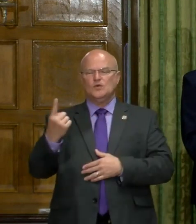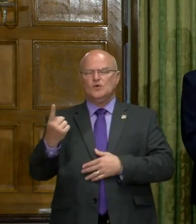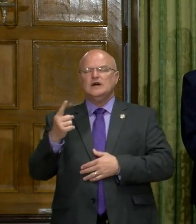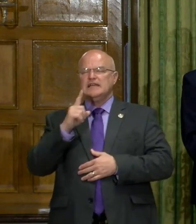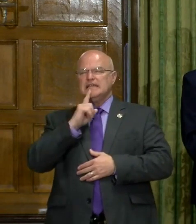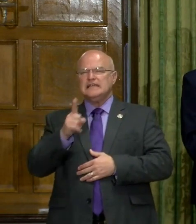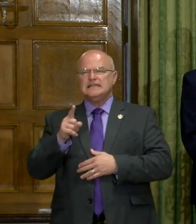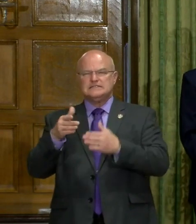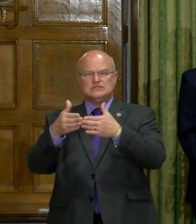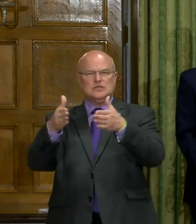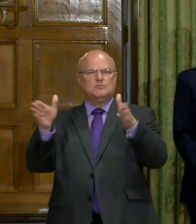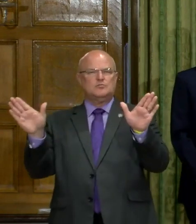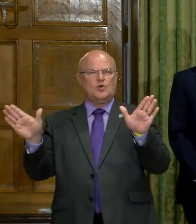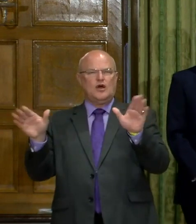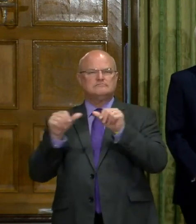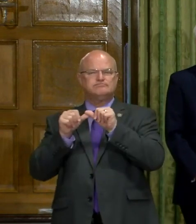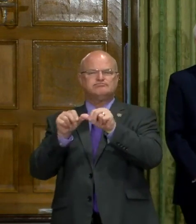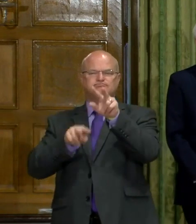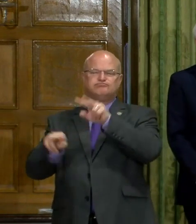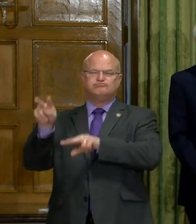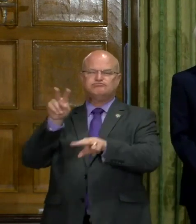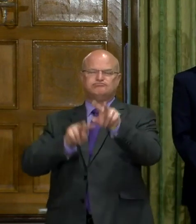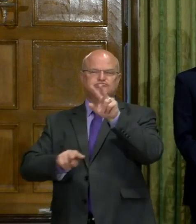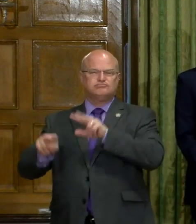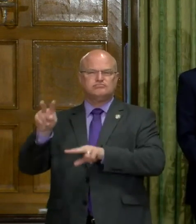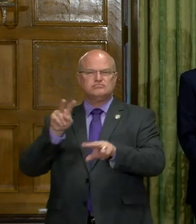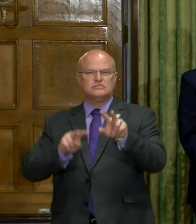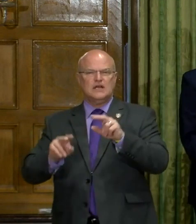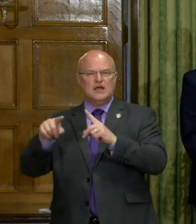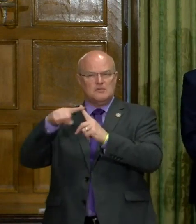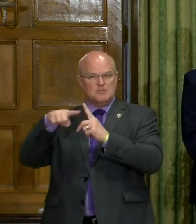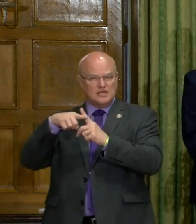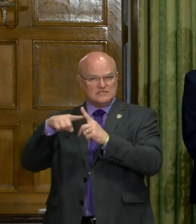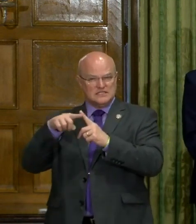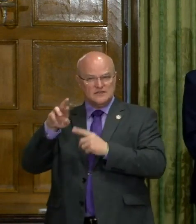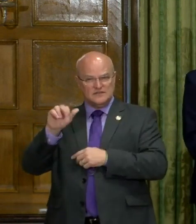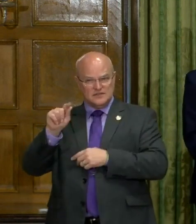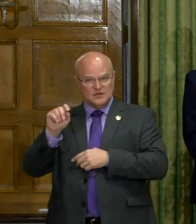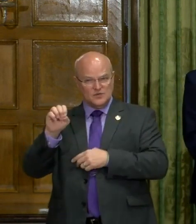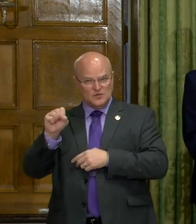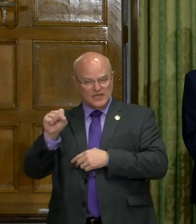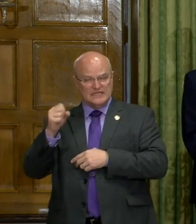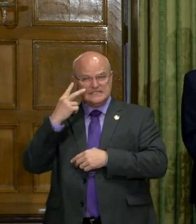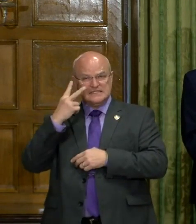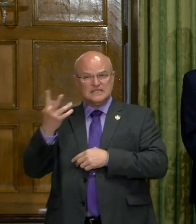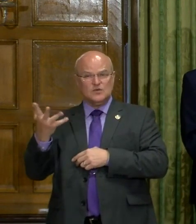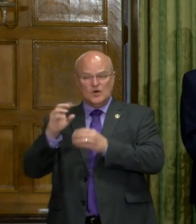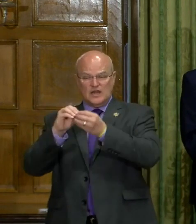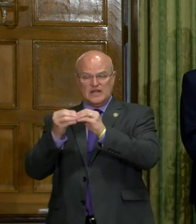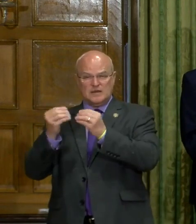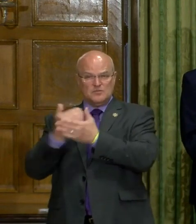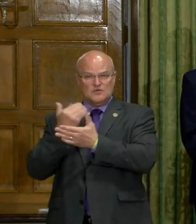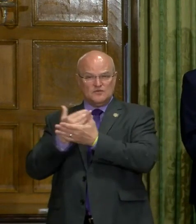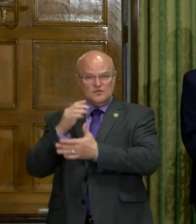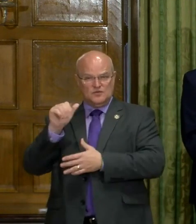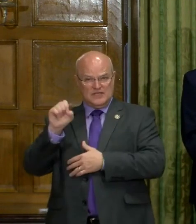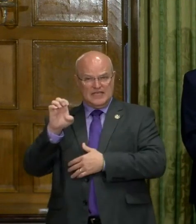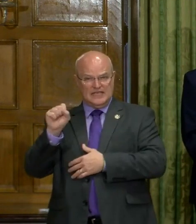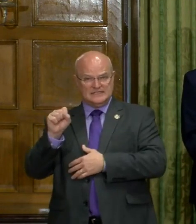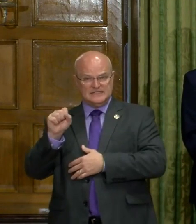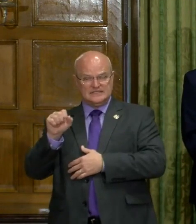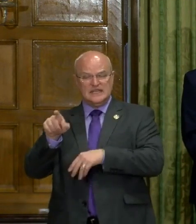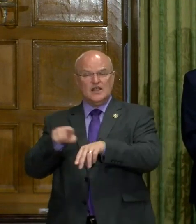is sort of a, a broad, continue to look at our, uh, positivity rates, see, looking at our number of new cases.